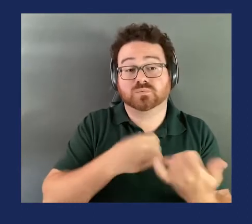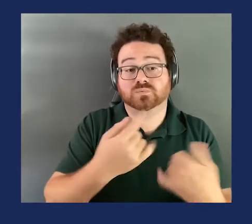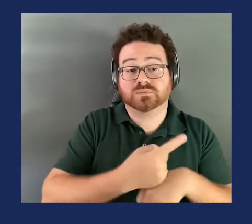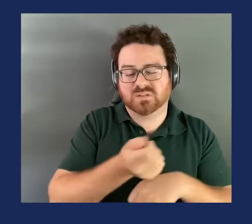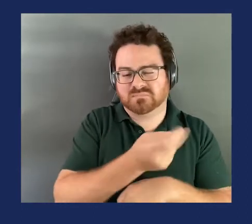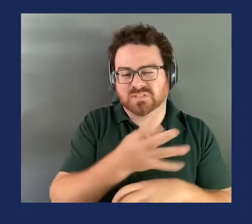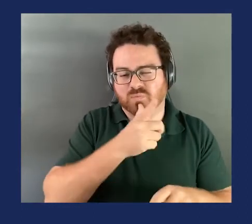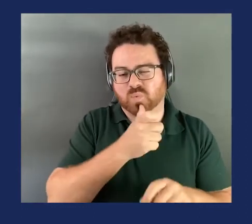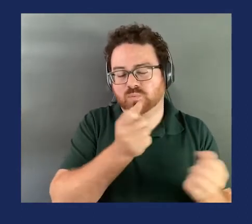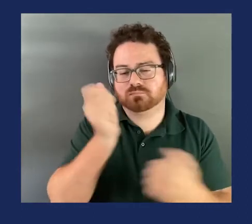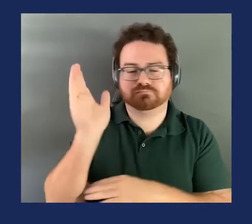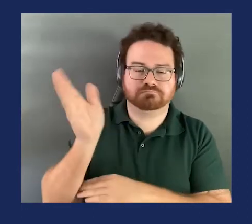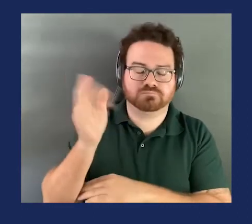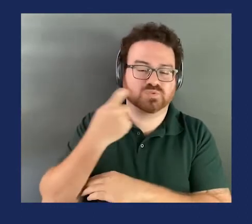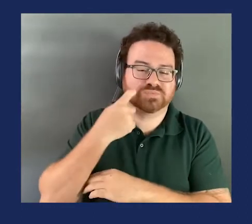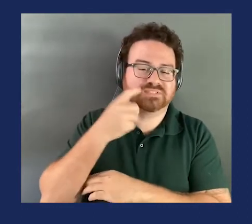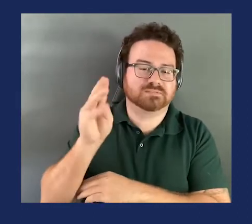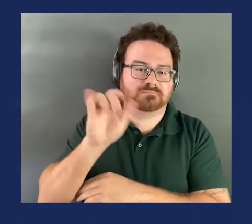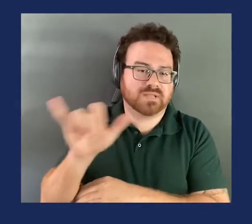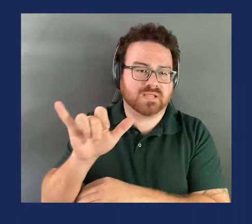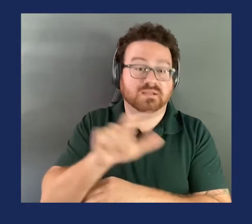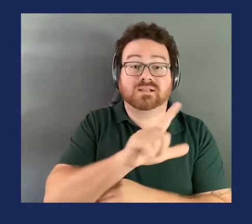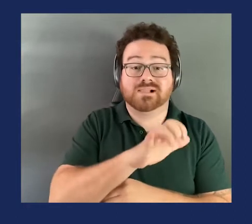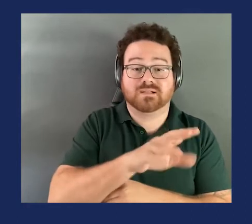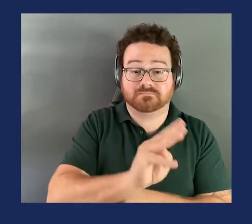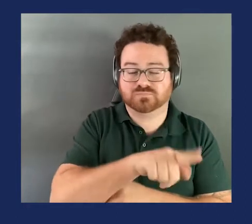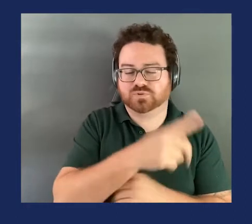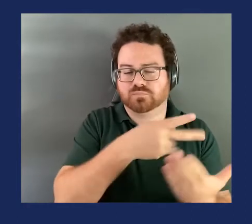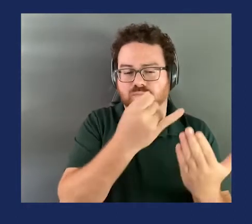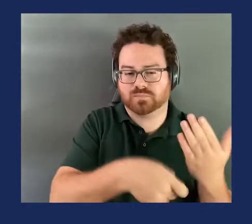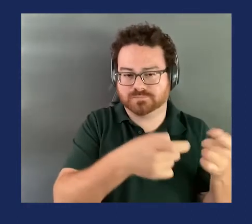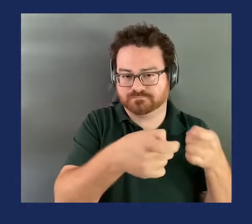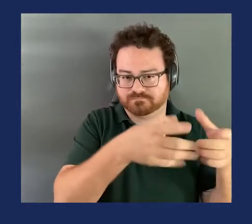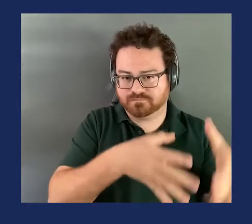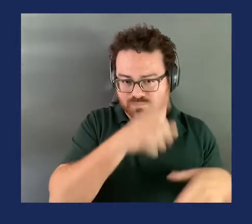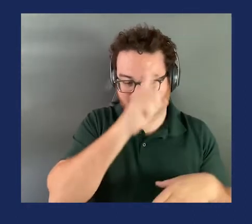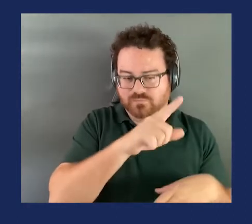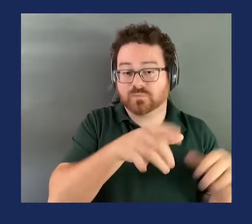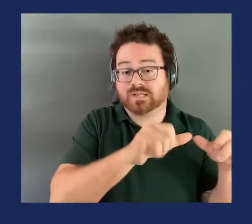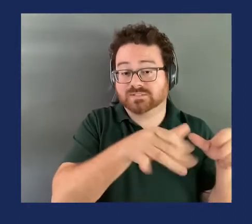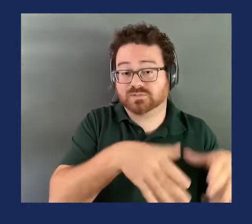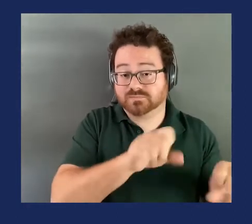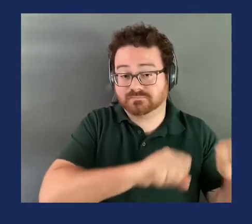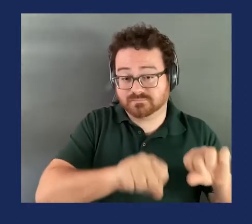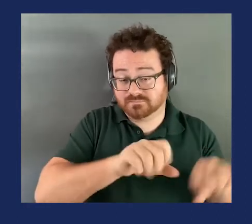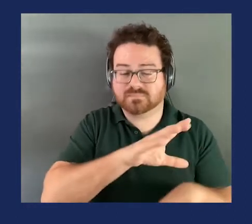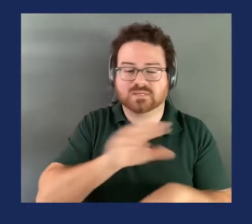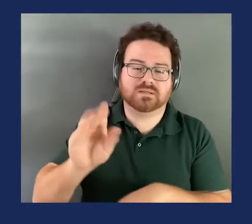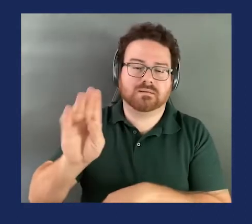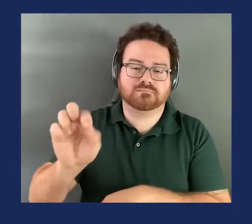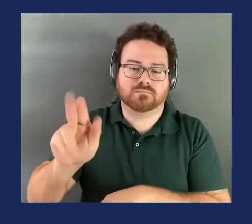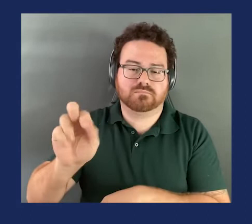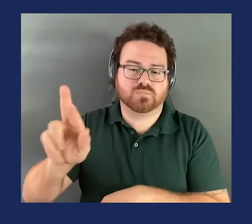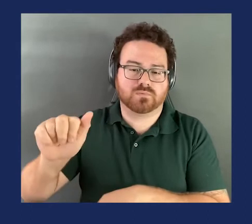Hon Lim, Project Manager, Director for Engineering Sciences, and Barbara Little, Attorney in the Regulatory Affairs